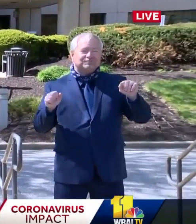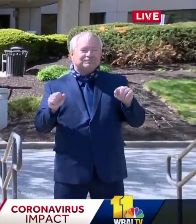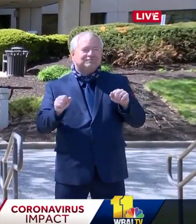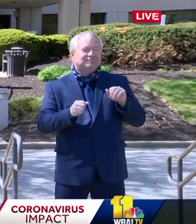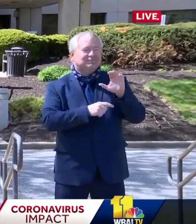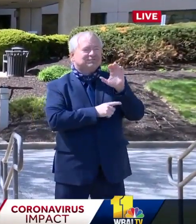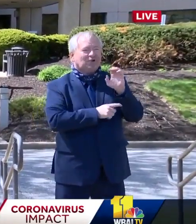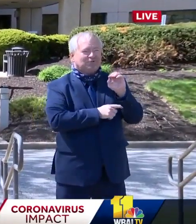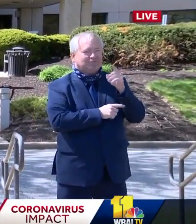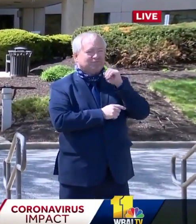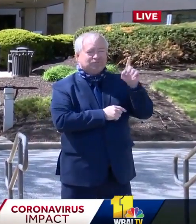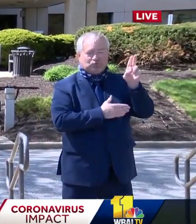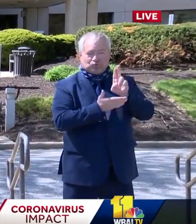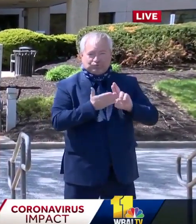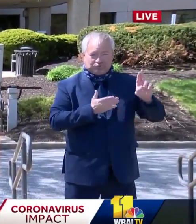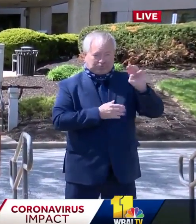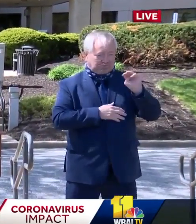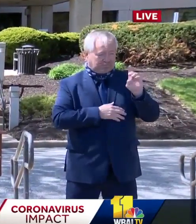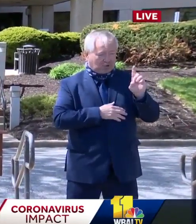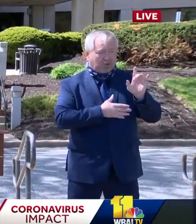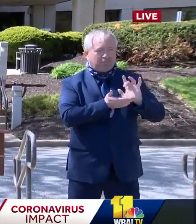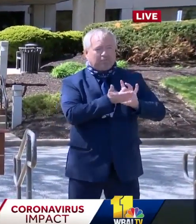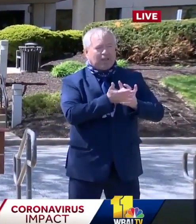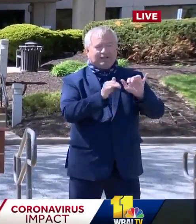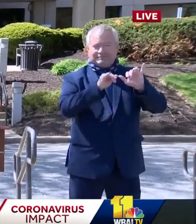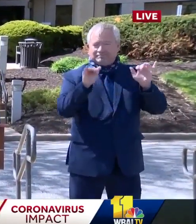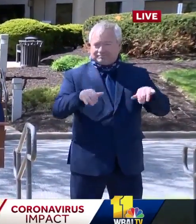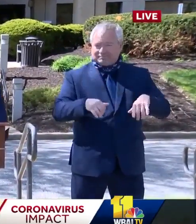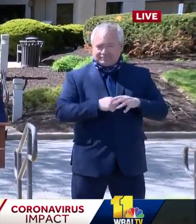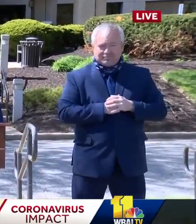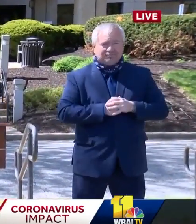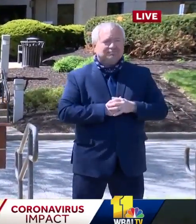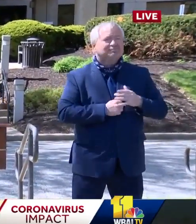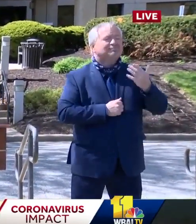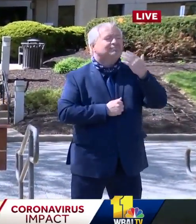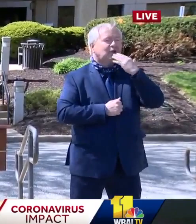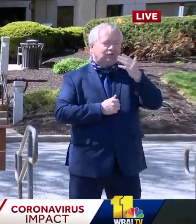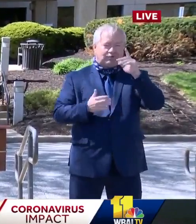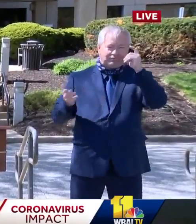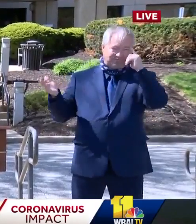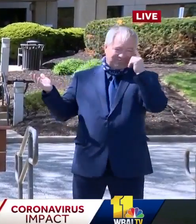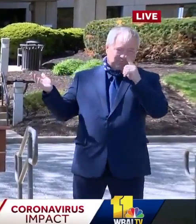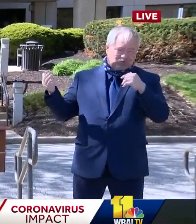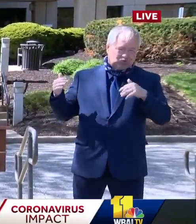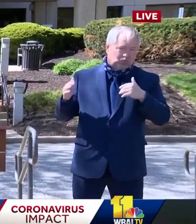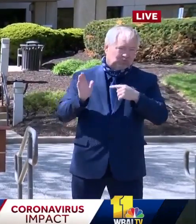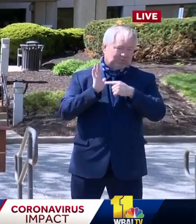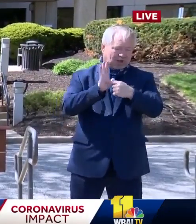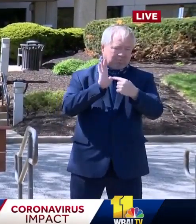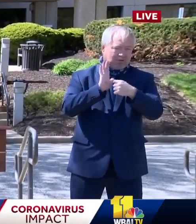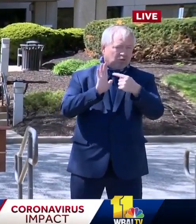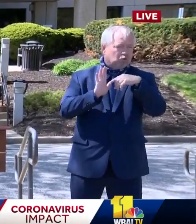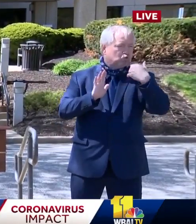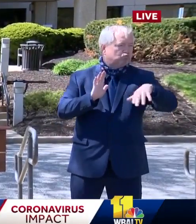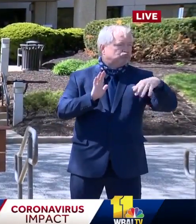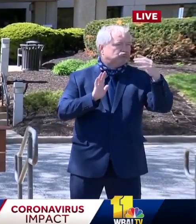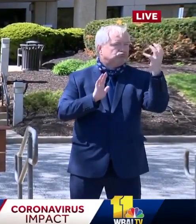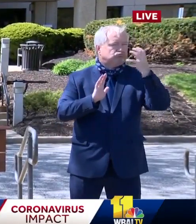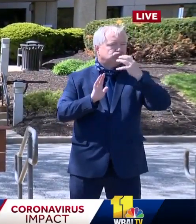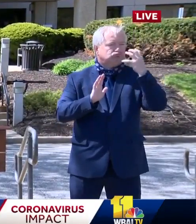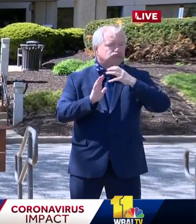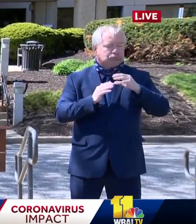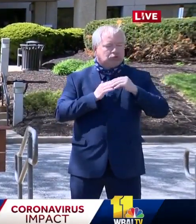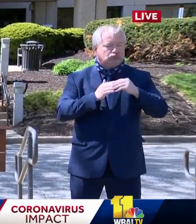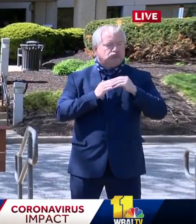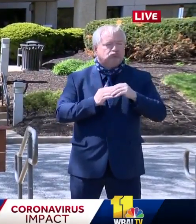System. Let me begin by saying Governor, thank you. Thank you for demonstrating profound leadership as we've started